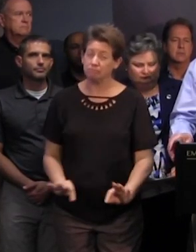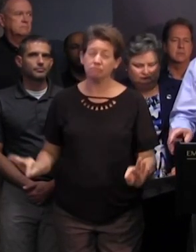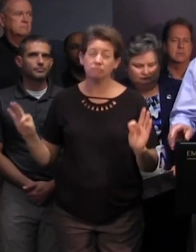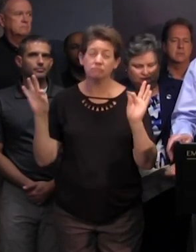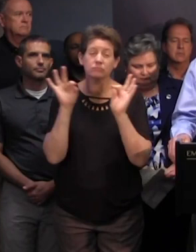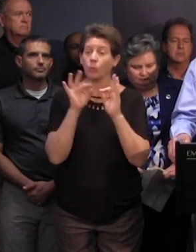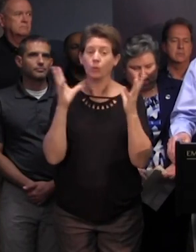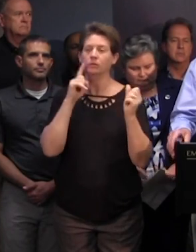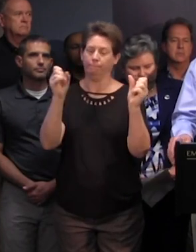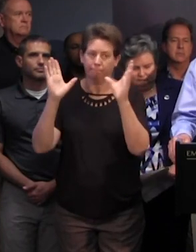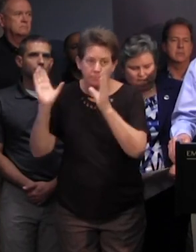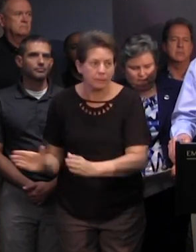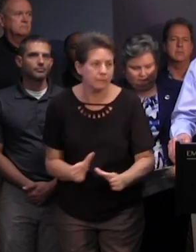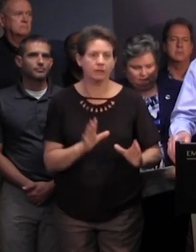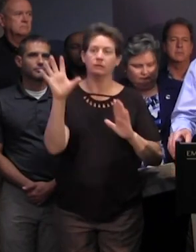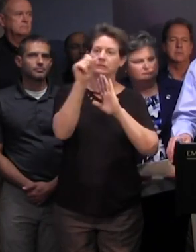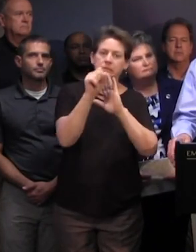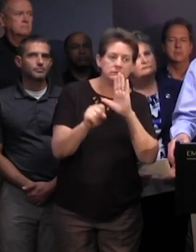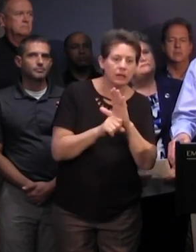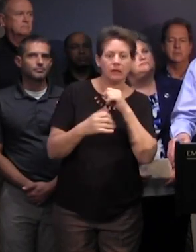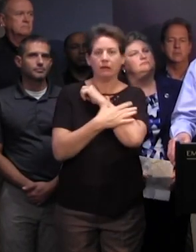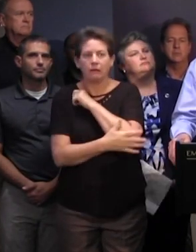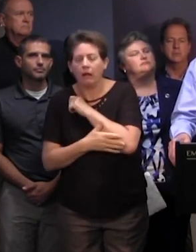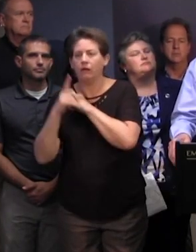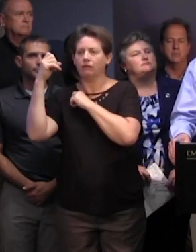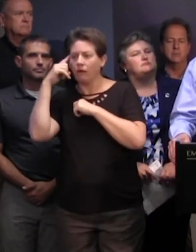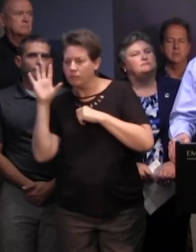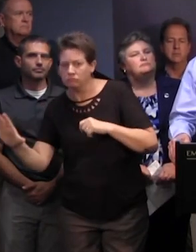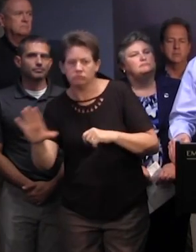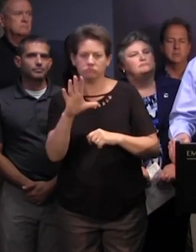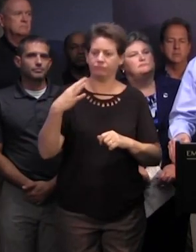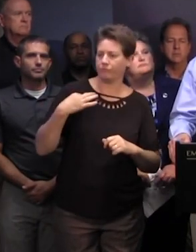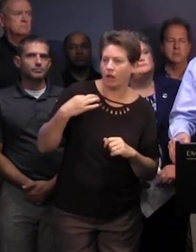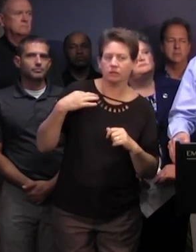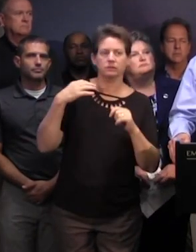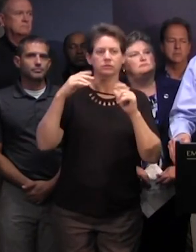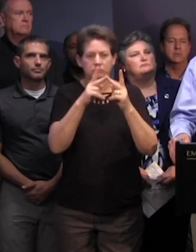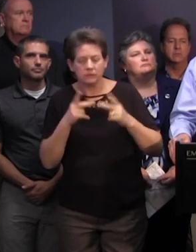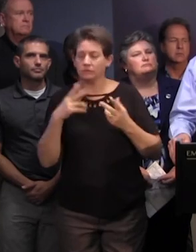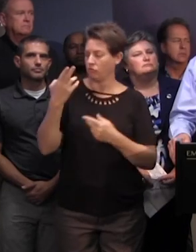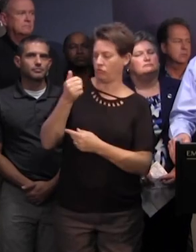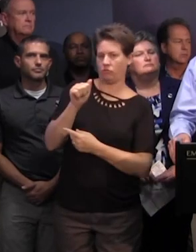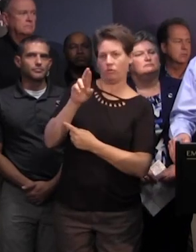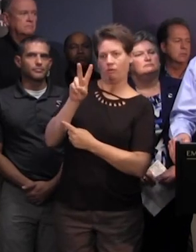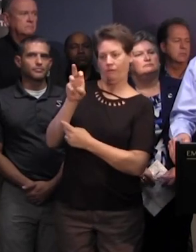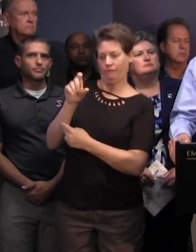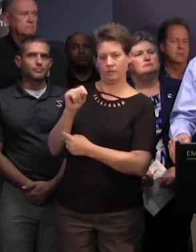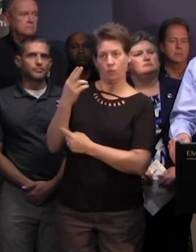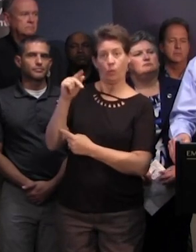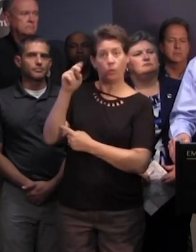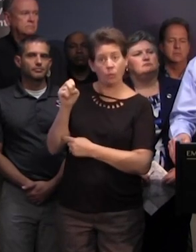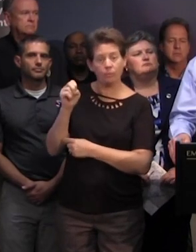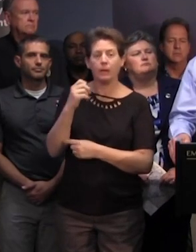prepared your state government your county governments all the volunteer organizations like harvest hope and red cross are